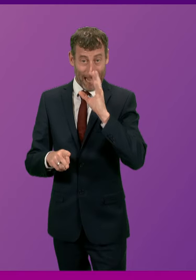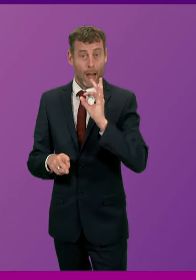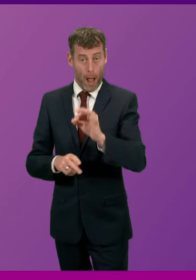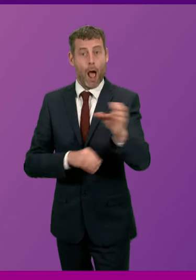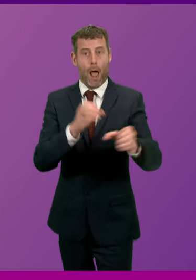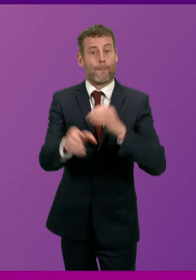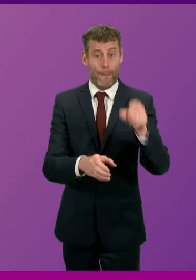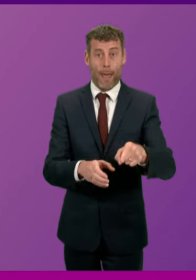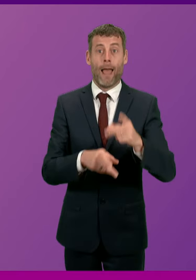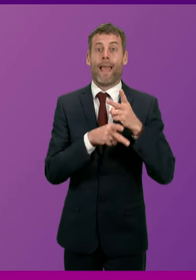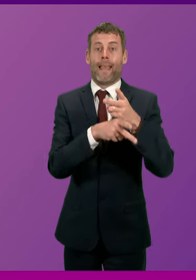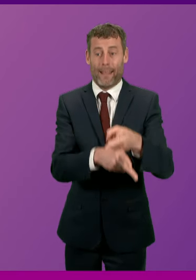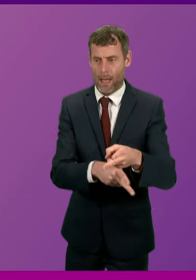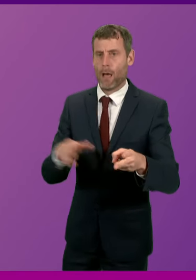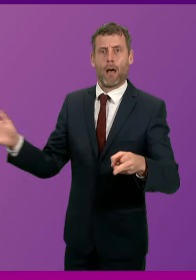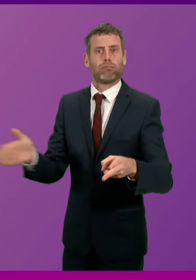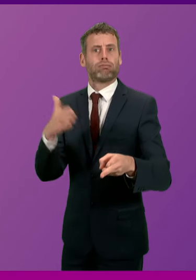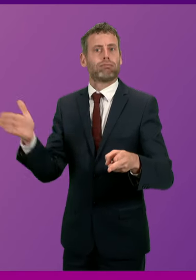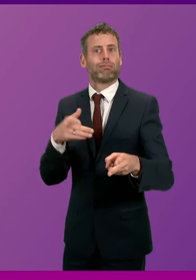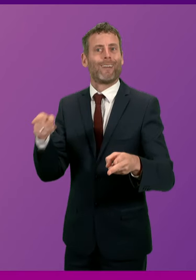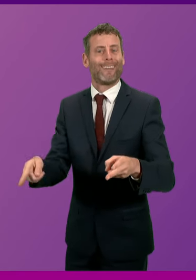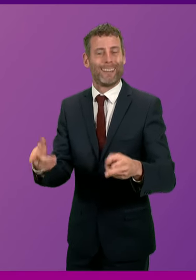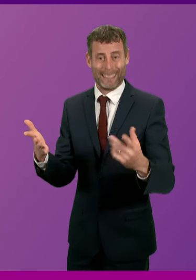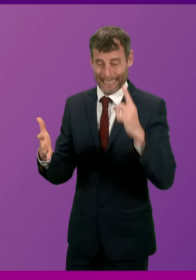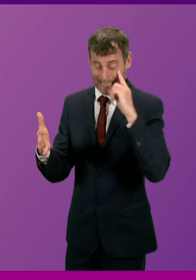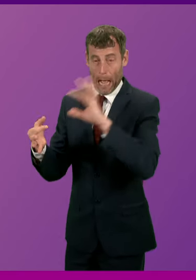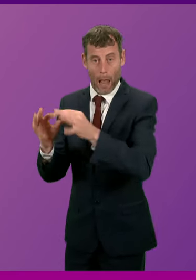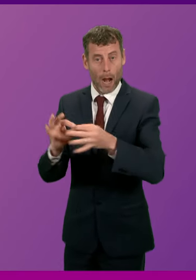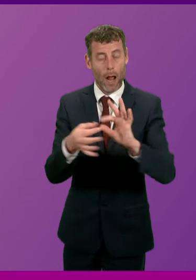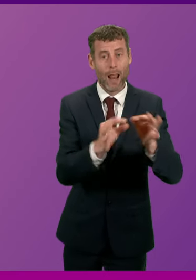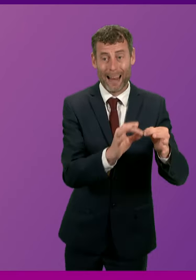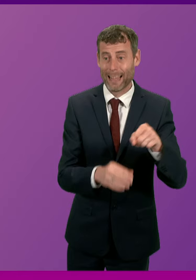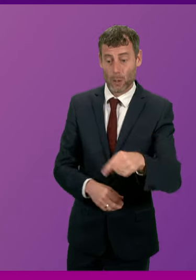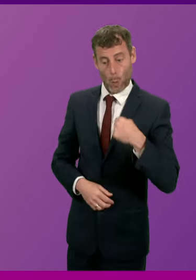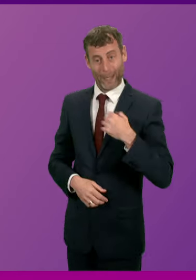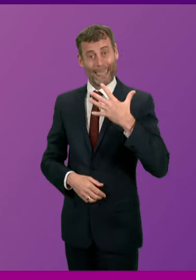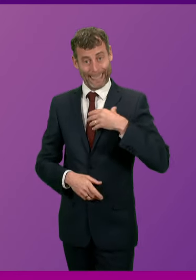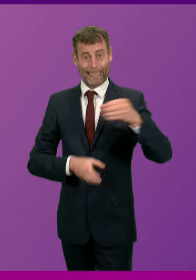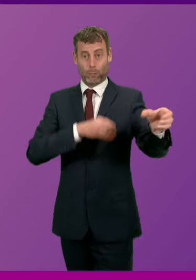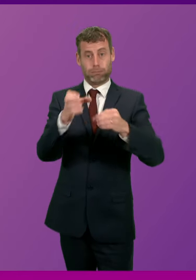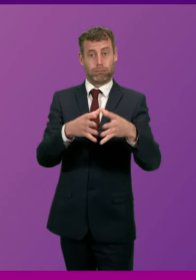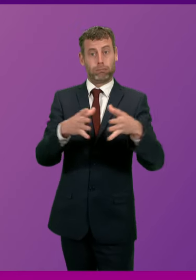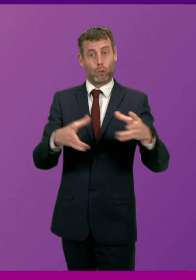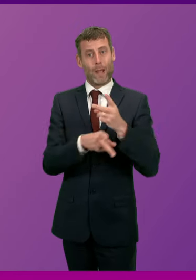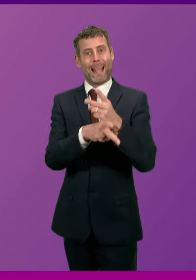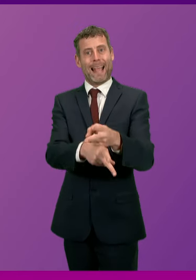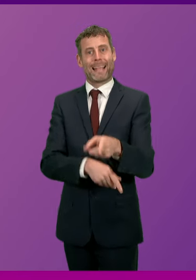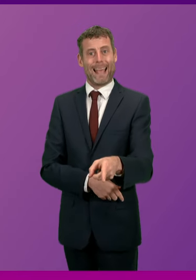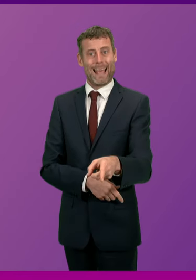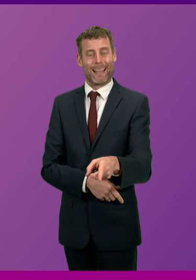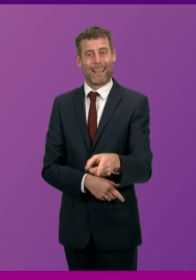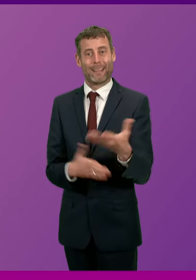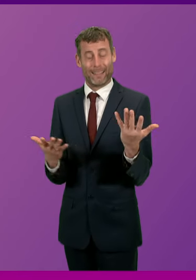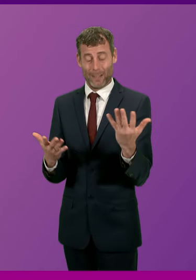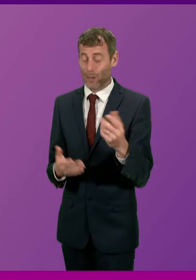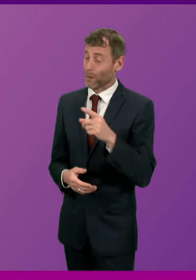because we quite simply do not have an available workforce to enable that to be the case. And we do, as members will be familiar,